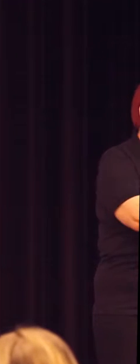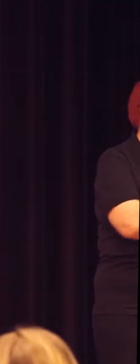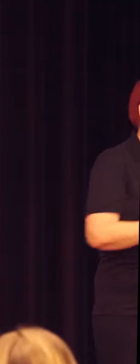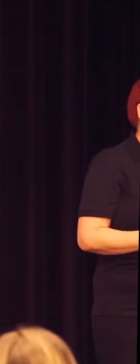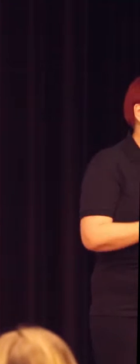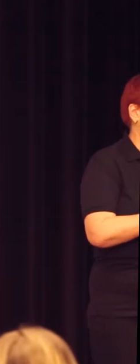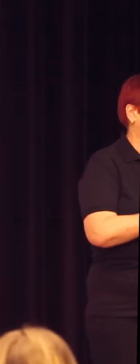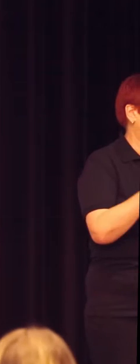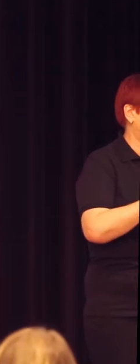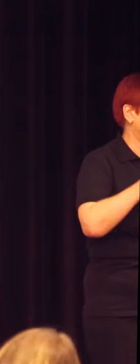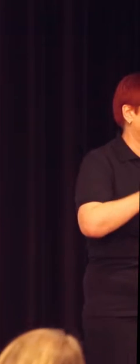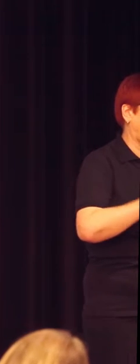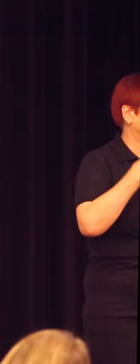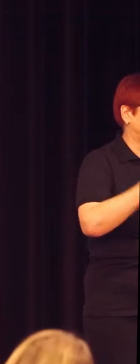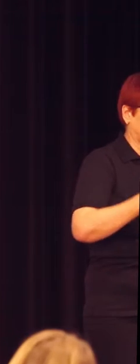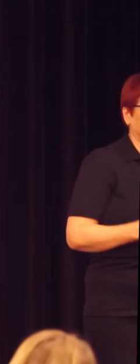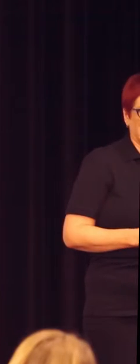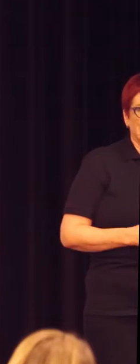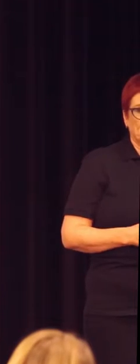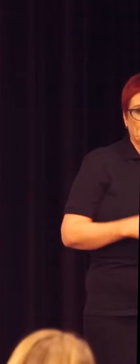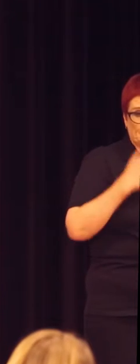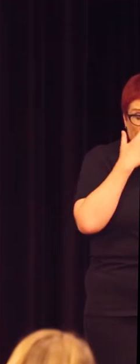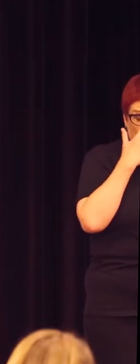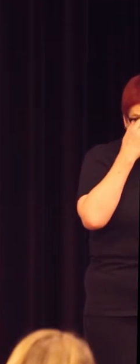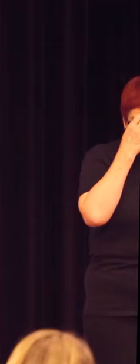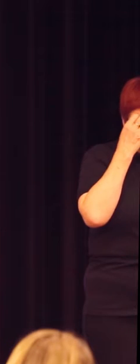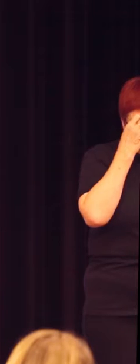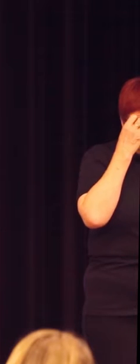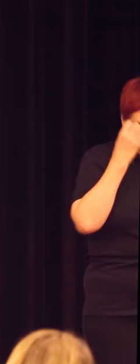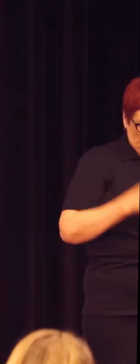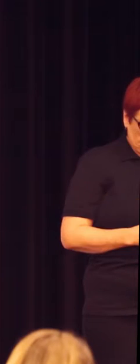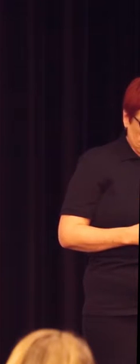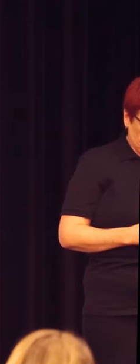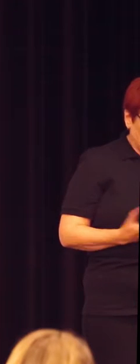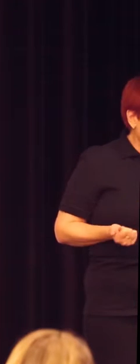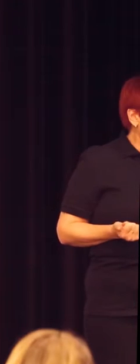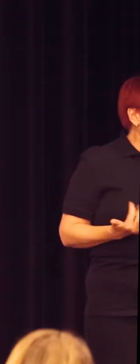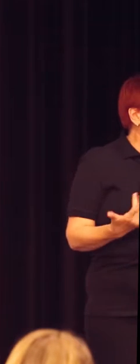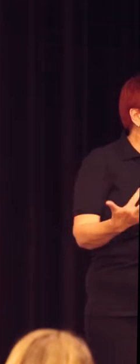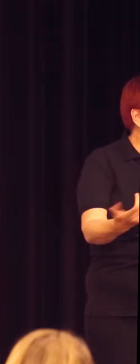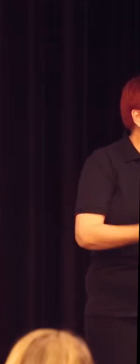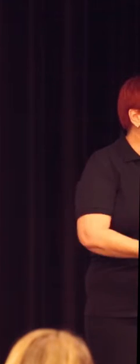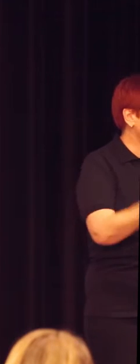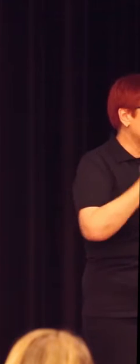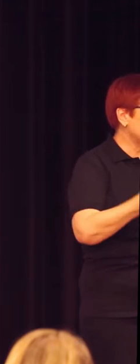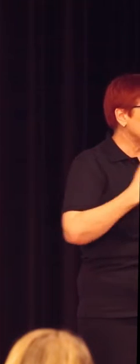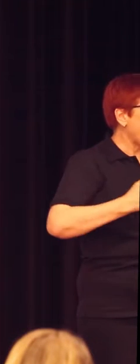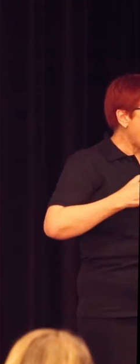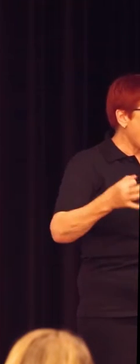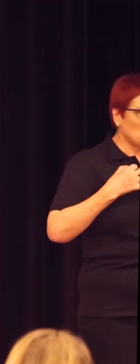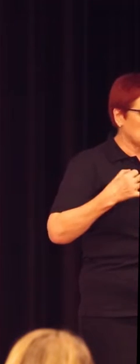they will do. OK? So, are confronting data that is telling us that our design is not universal.